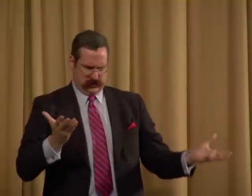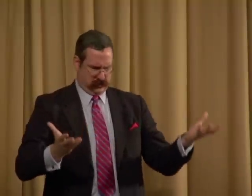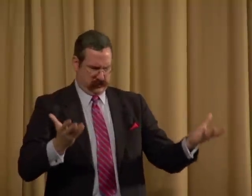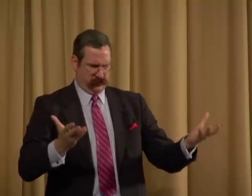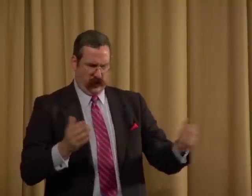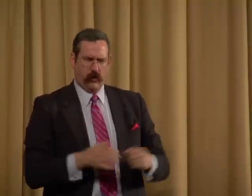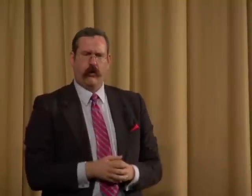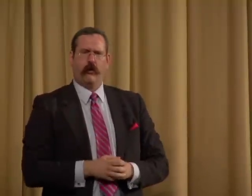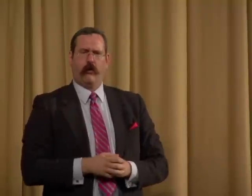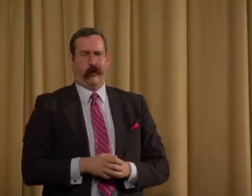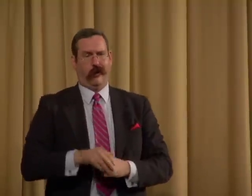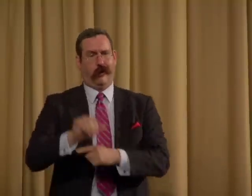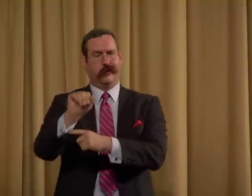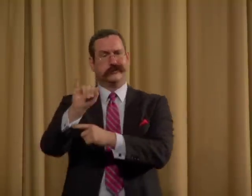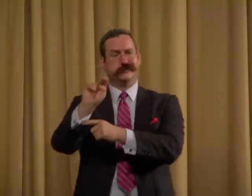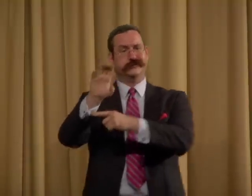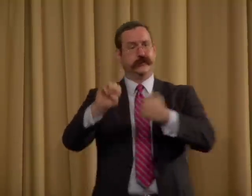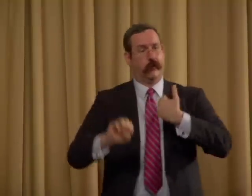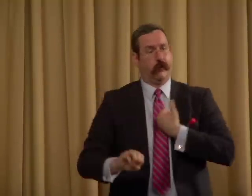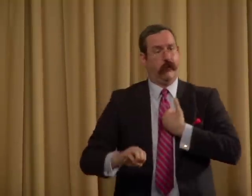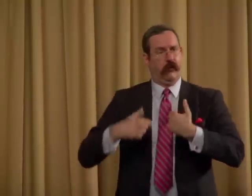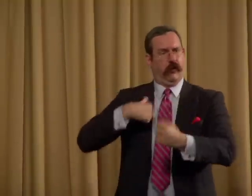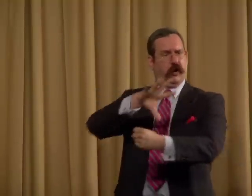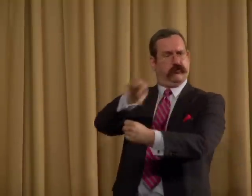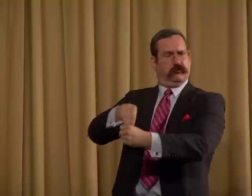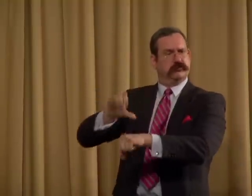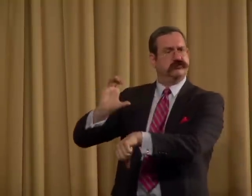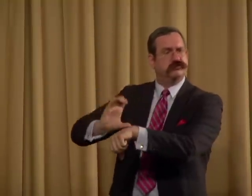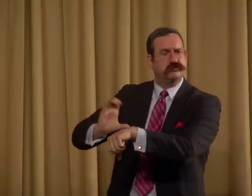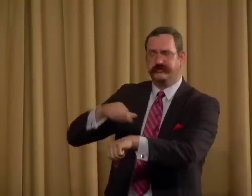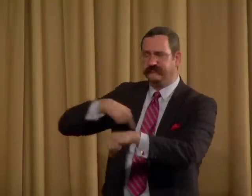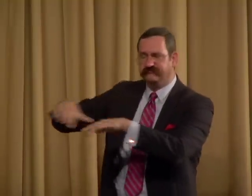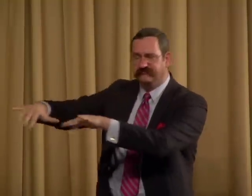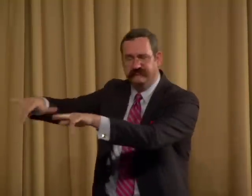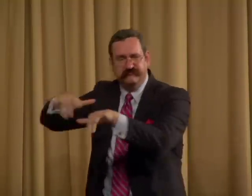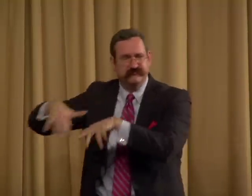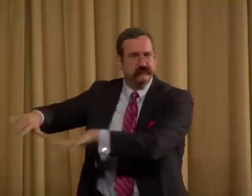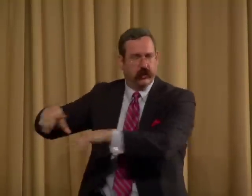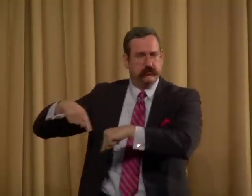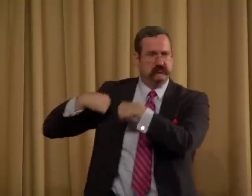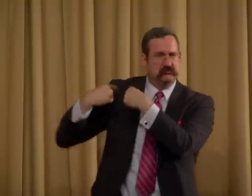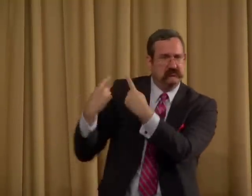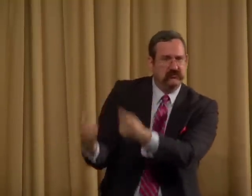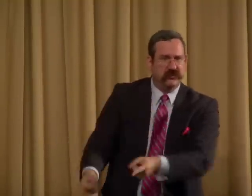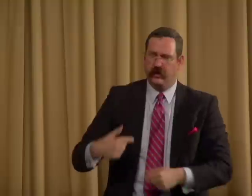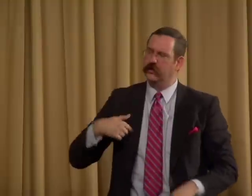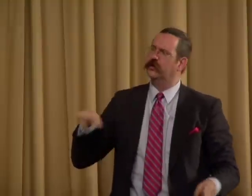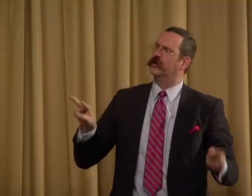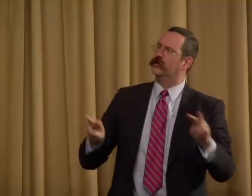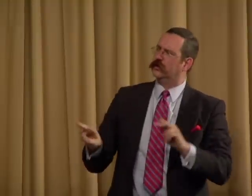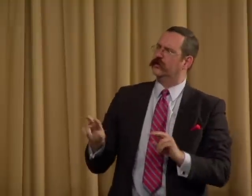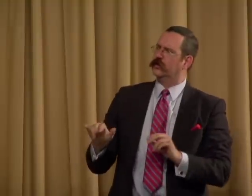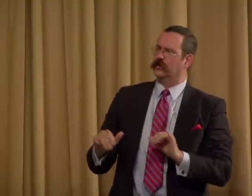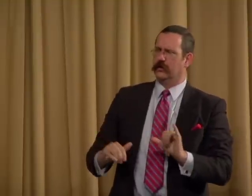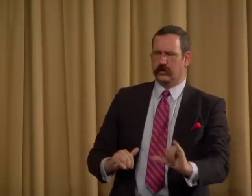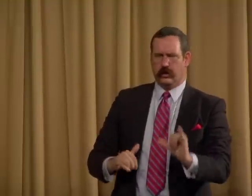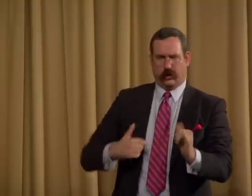In looking at that, since I myself have been involved in the religious aspect of church,